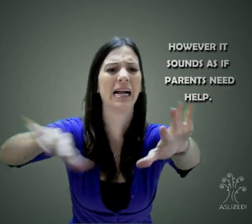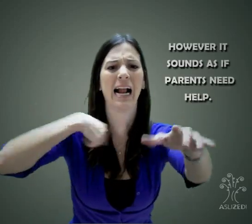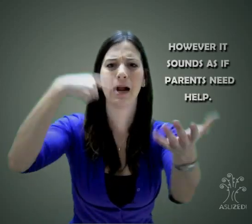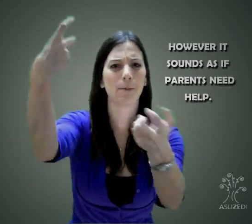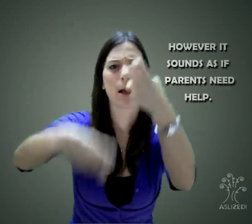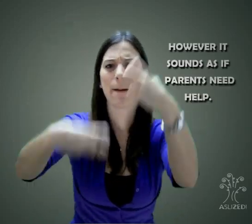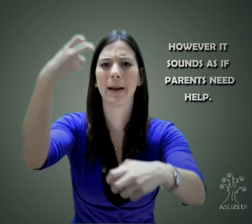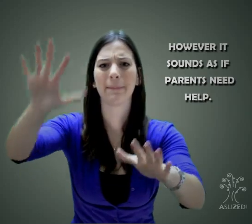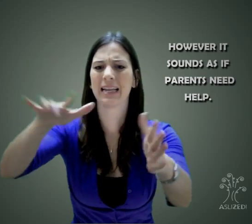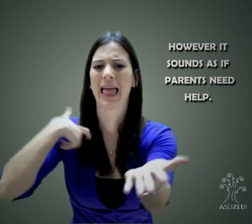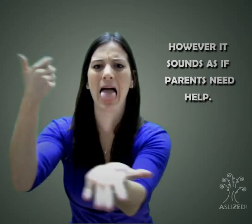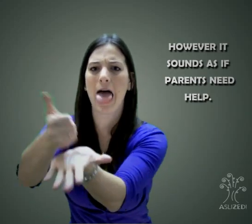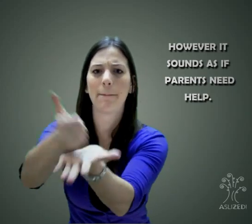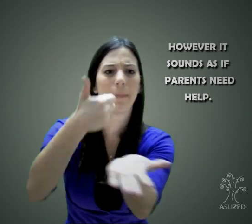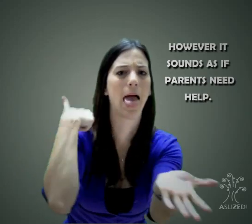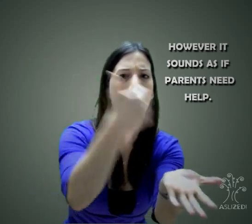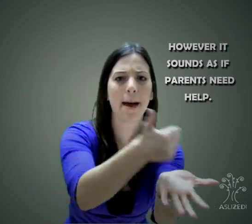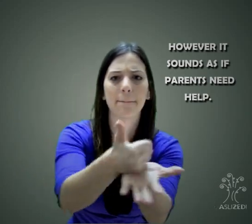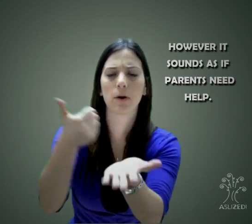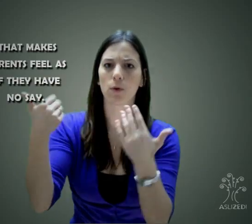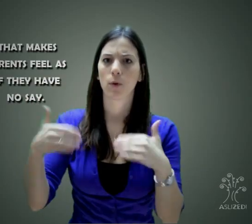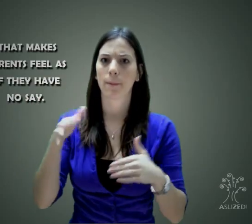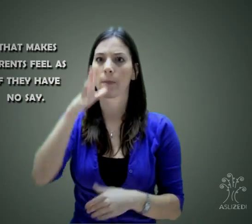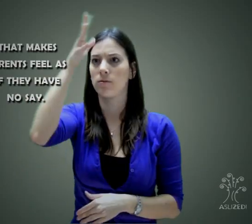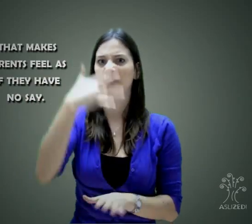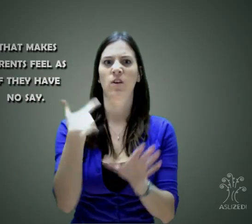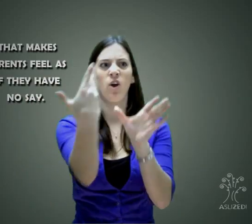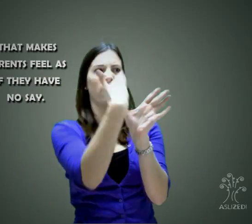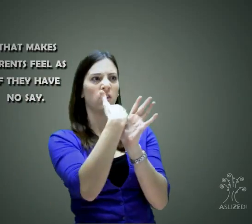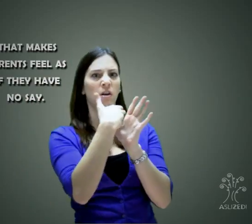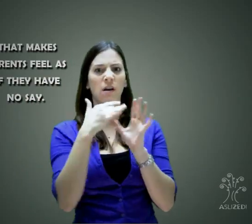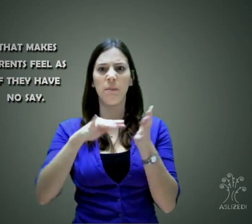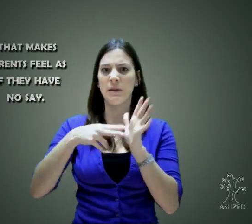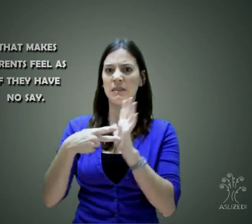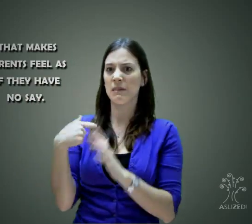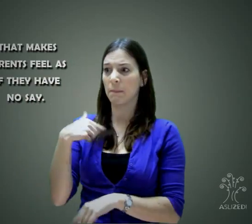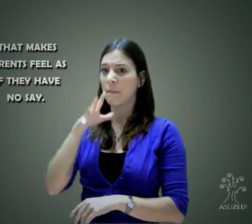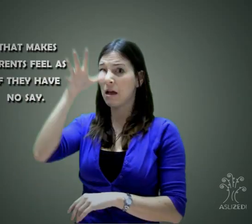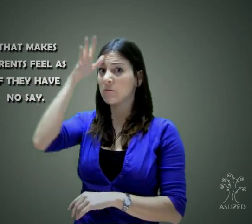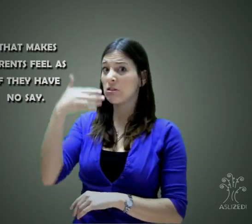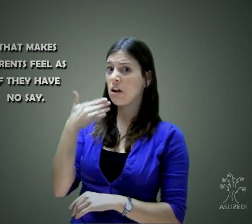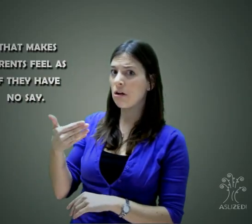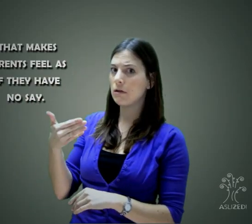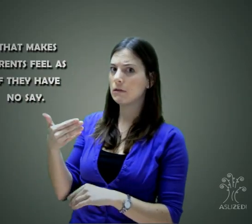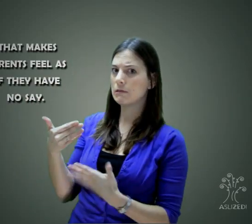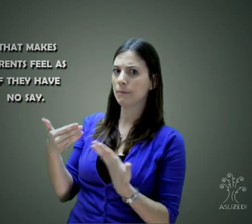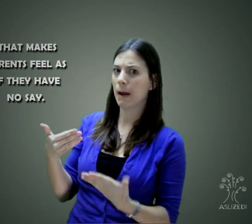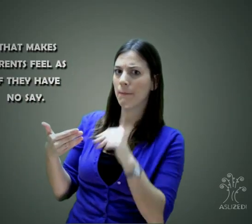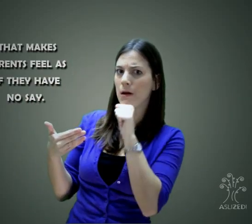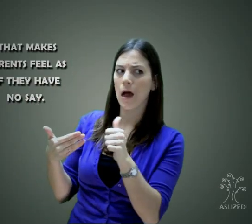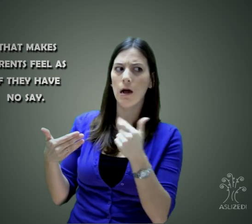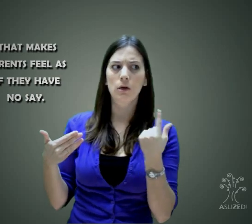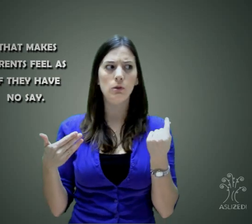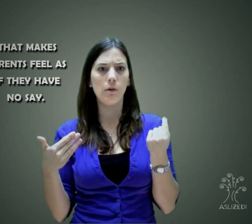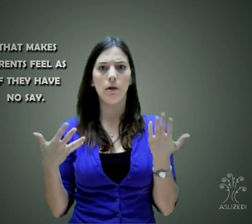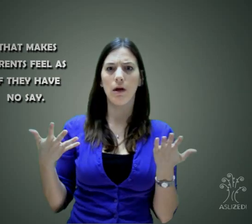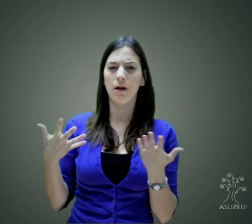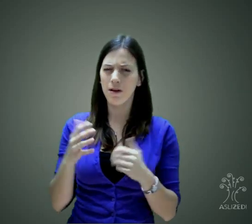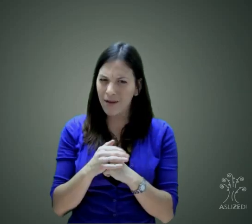solve this terribly disruptive situation. This makes parents feel helpless, that they have nothing to offer, and leads to them doubting themselves as good parents. A better